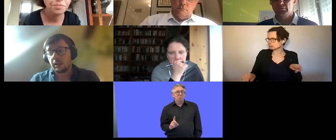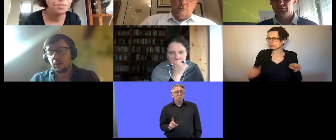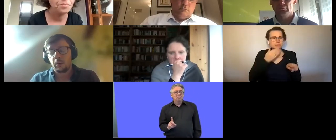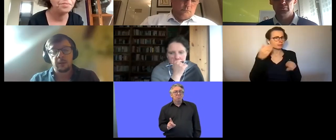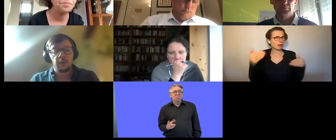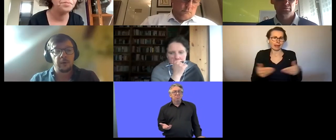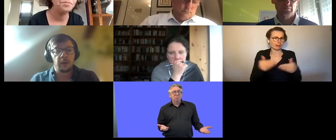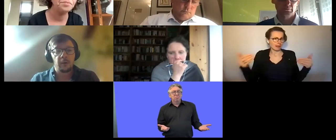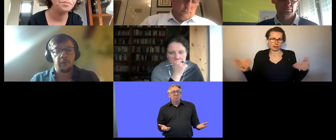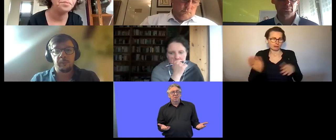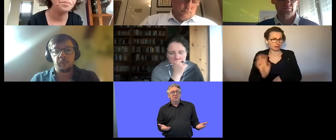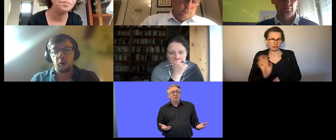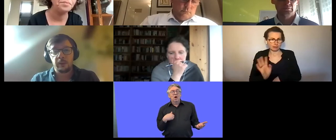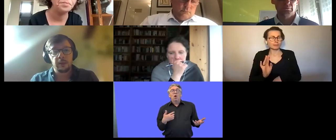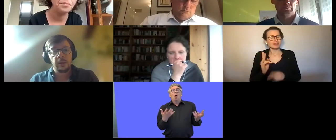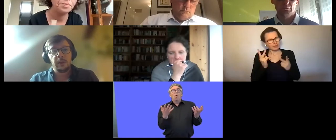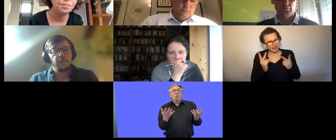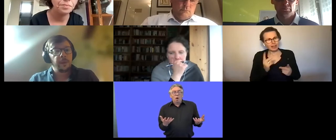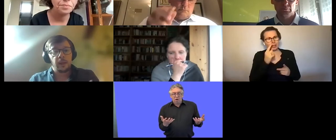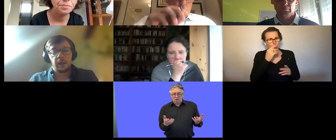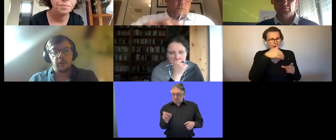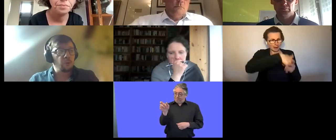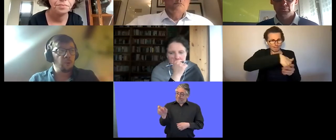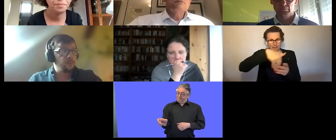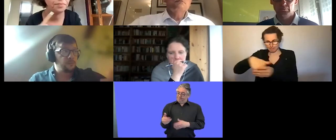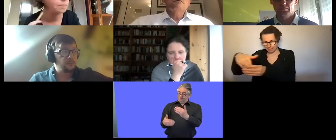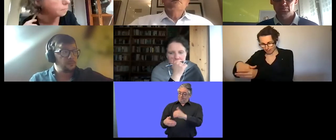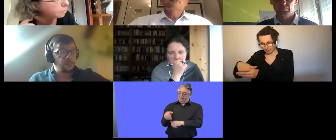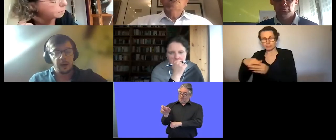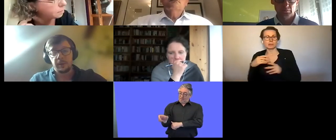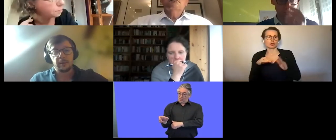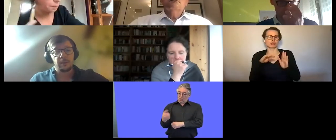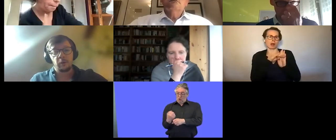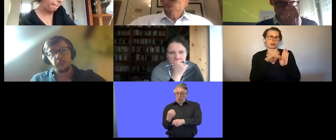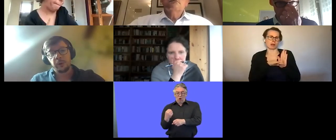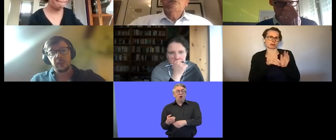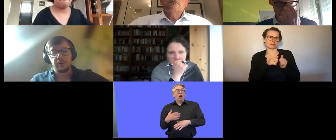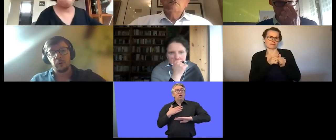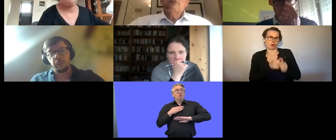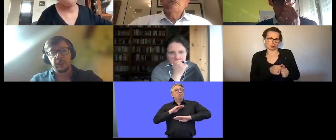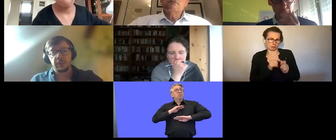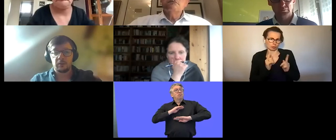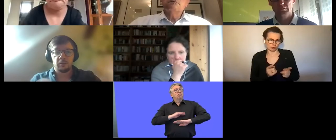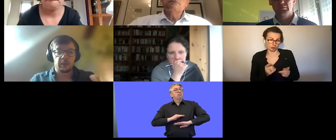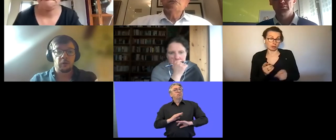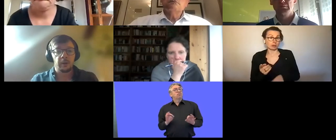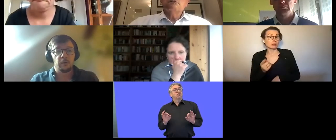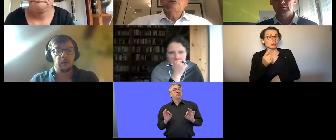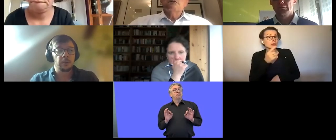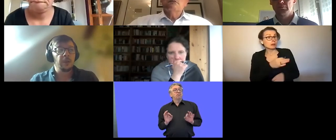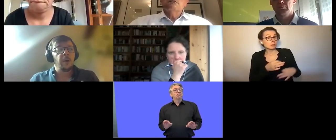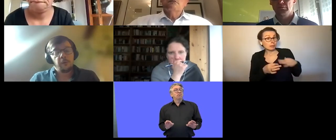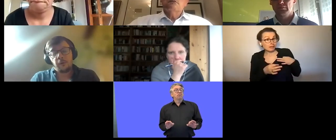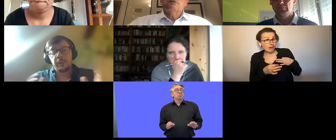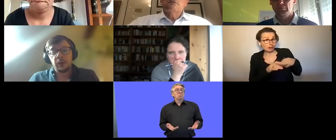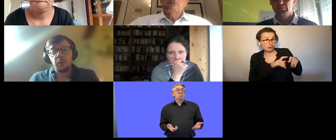the the quality of uh of the employment uh through public companies private companies again social economy or